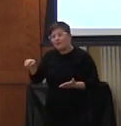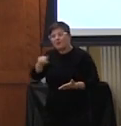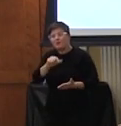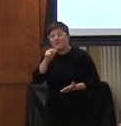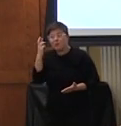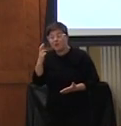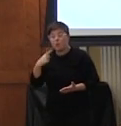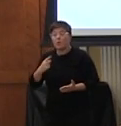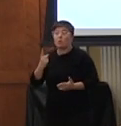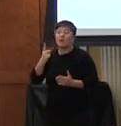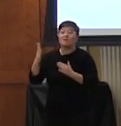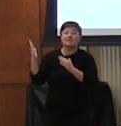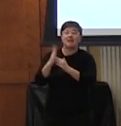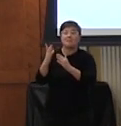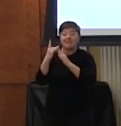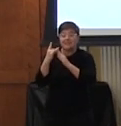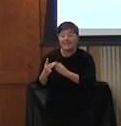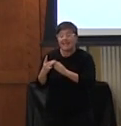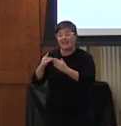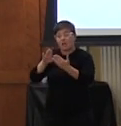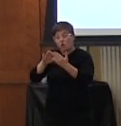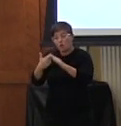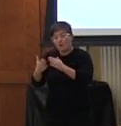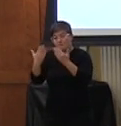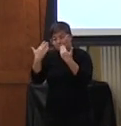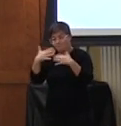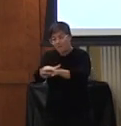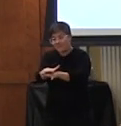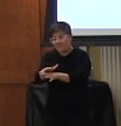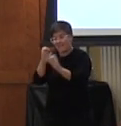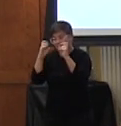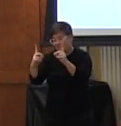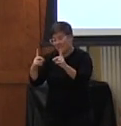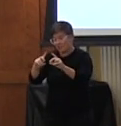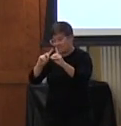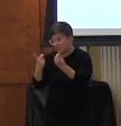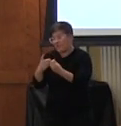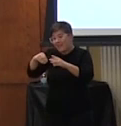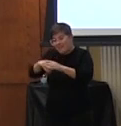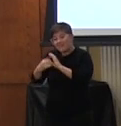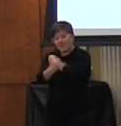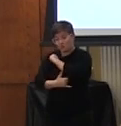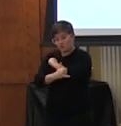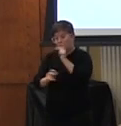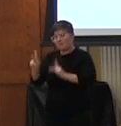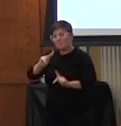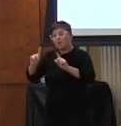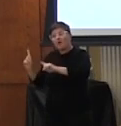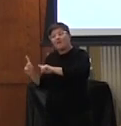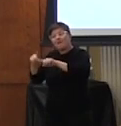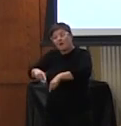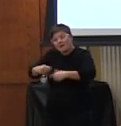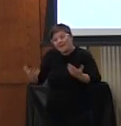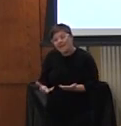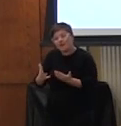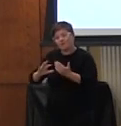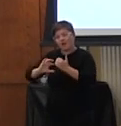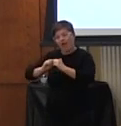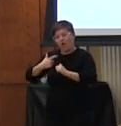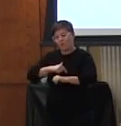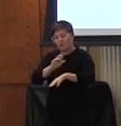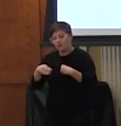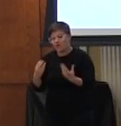we're one of the leading urban public education districts in the country folks come here to find out how we provide wraparound